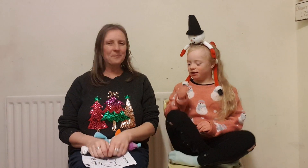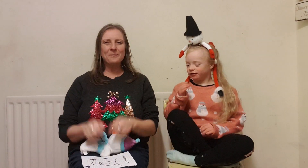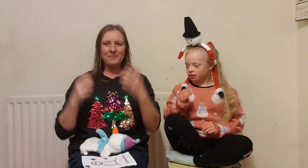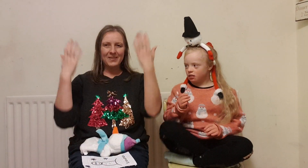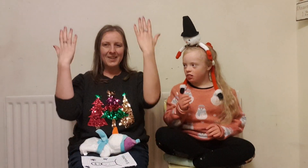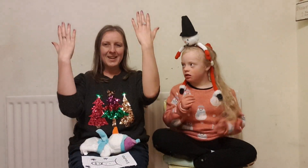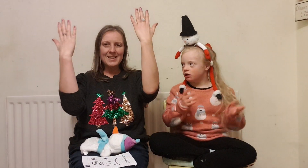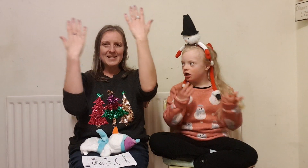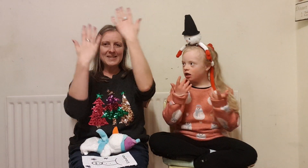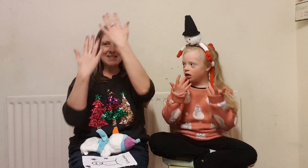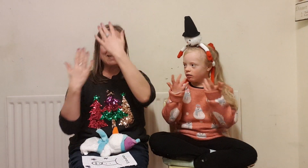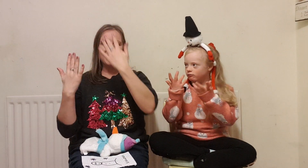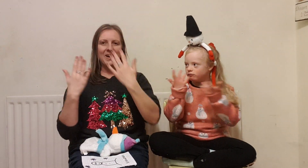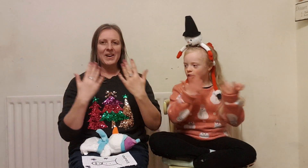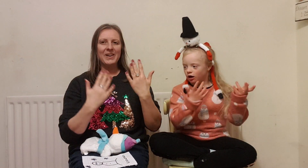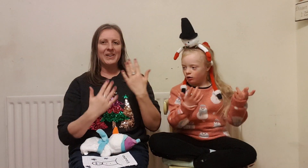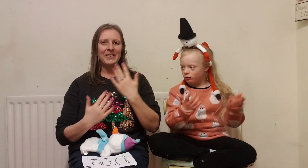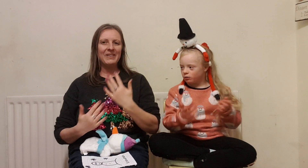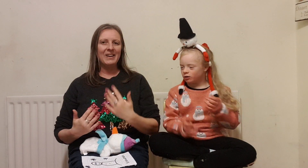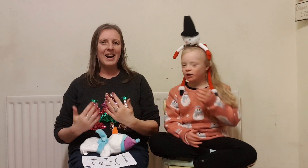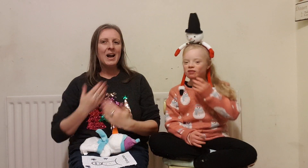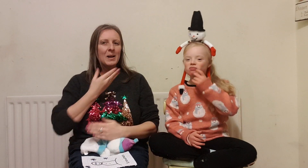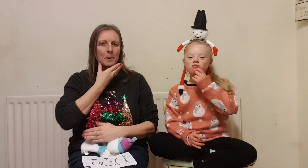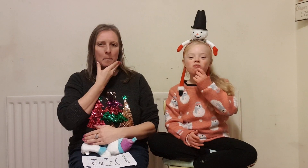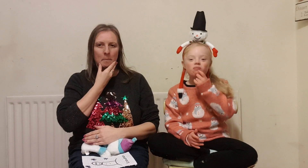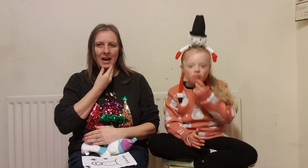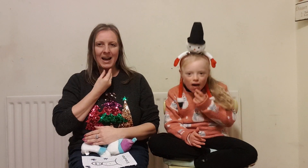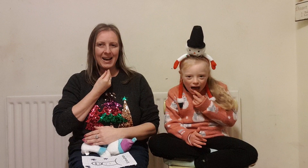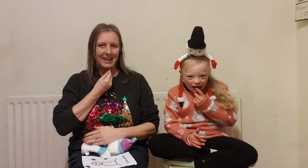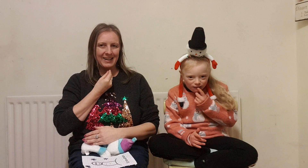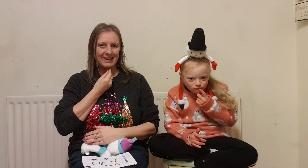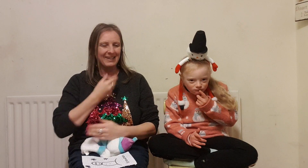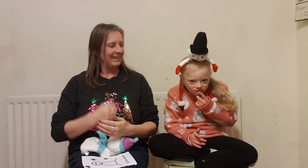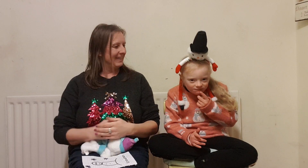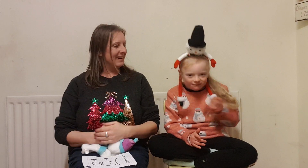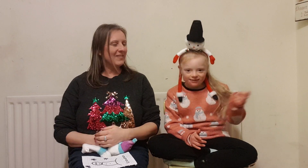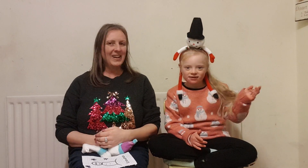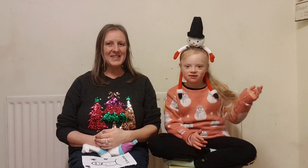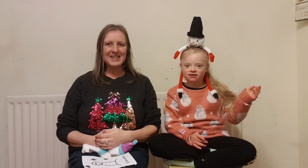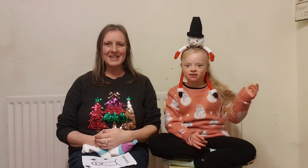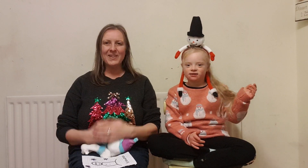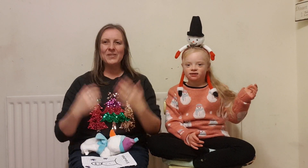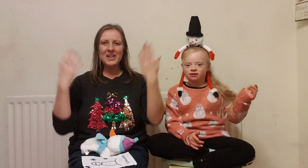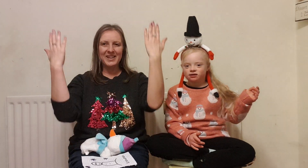snowman fantastic well done